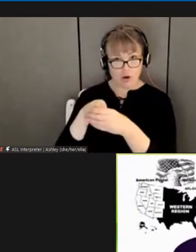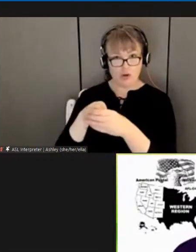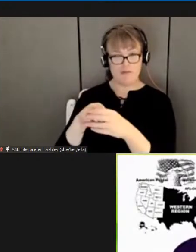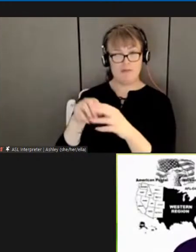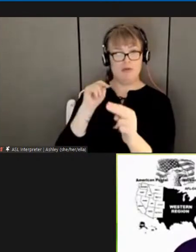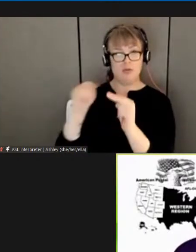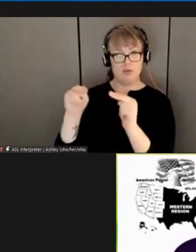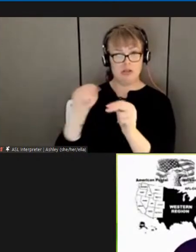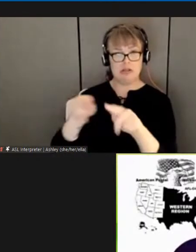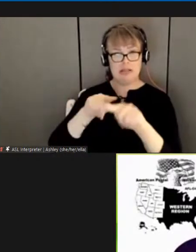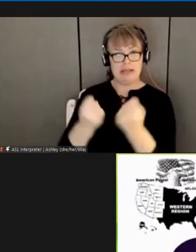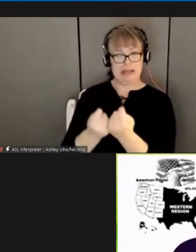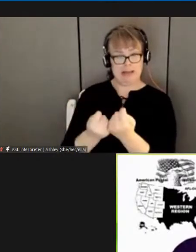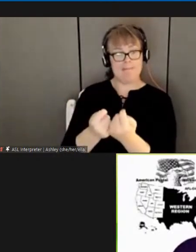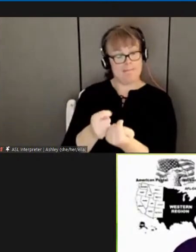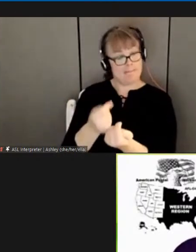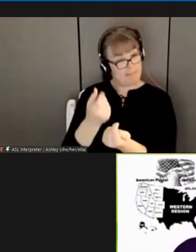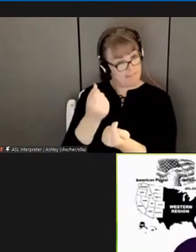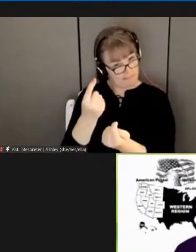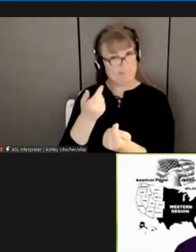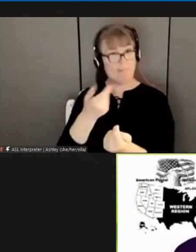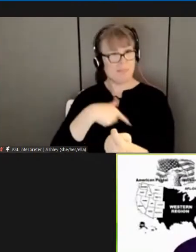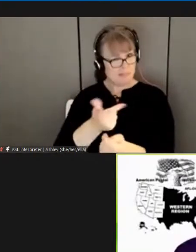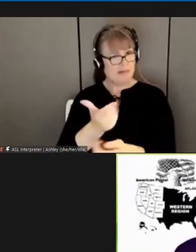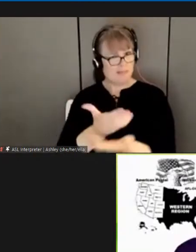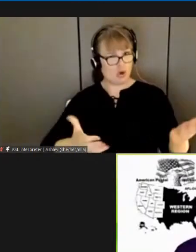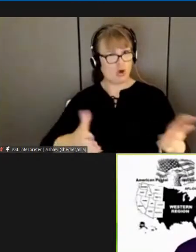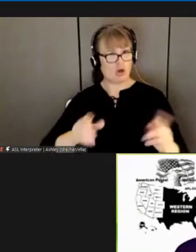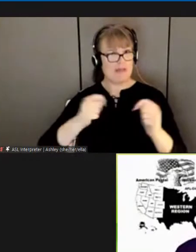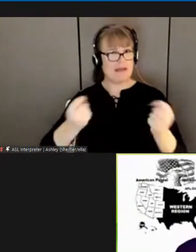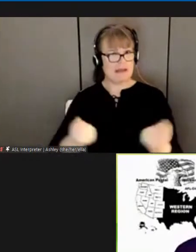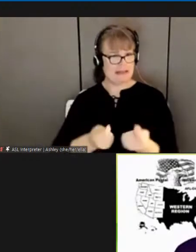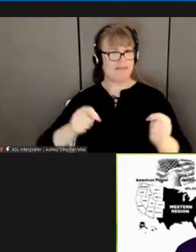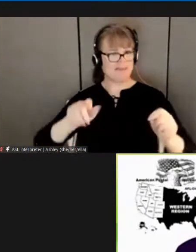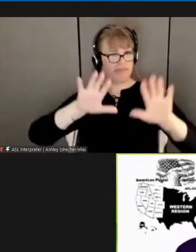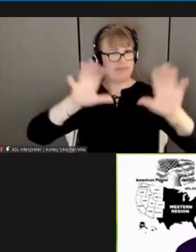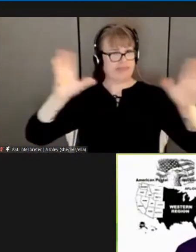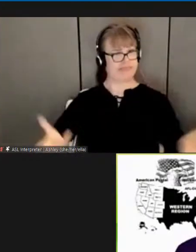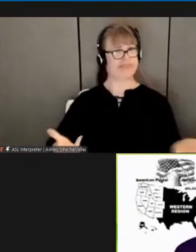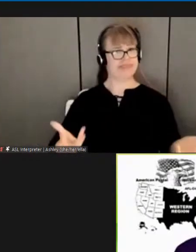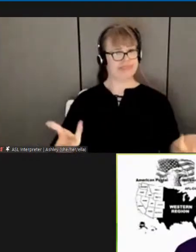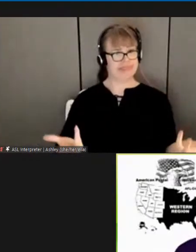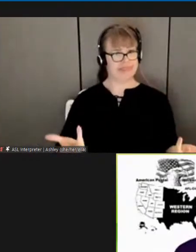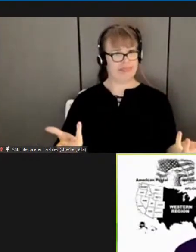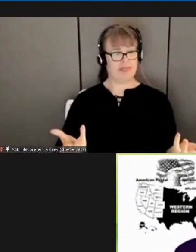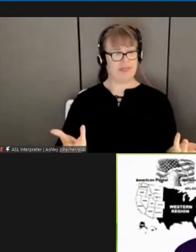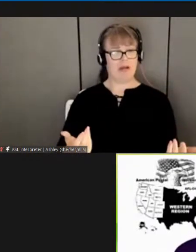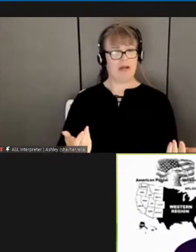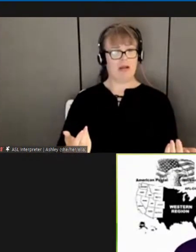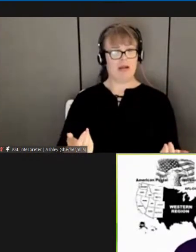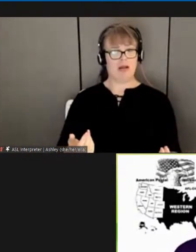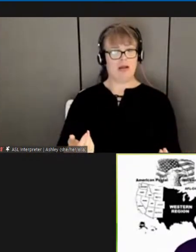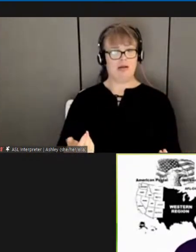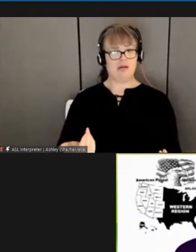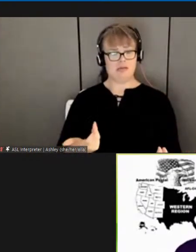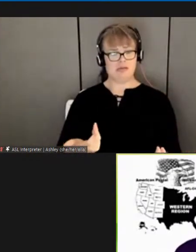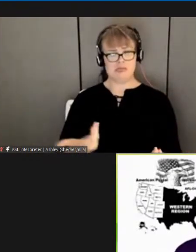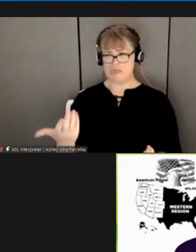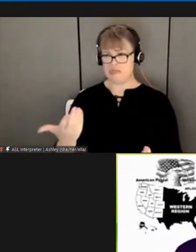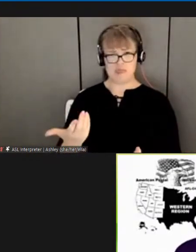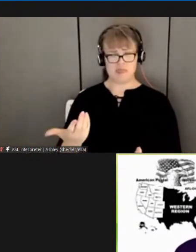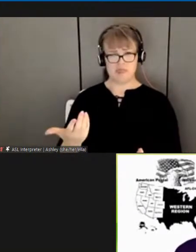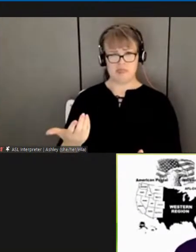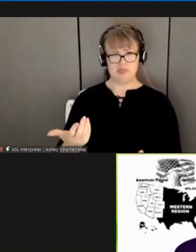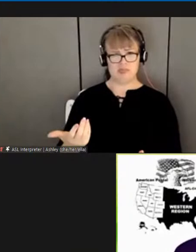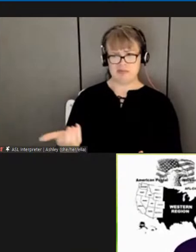members but it's you know it seems somehow that there's not that level of energy that we've had in previous contract